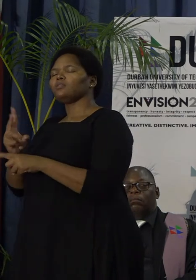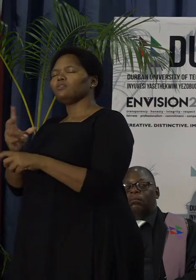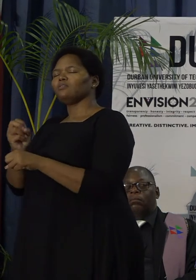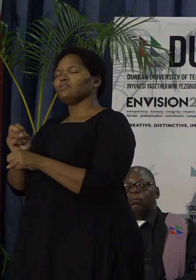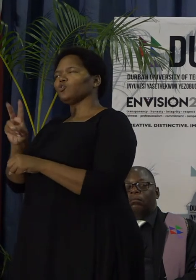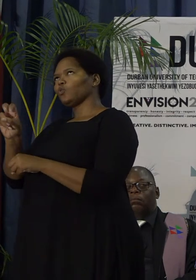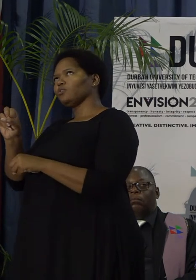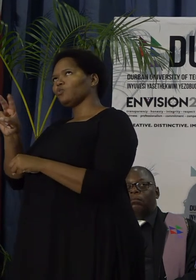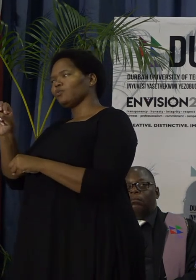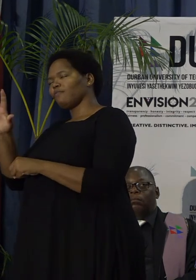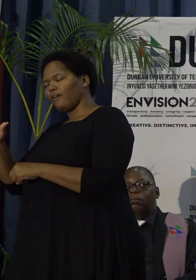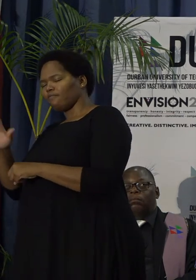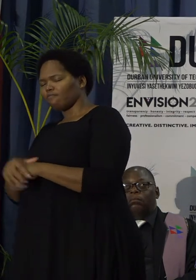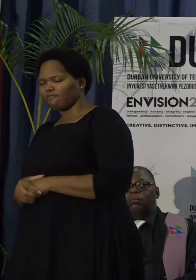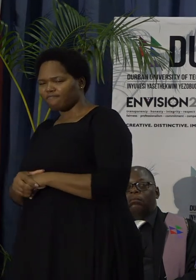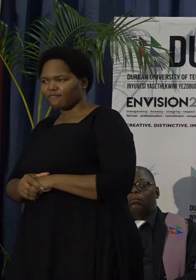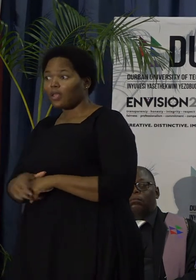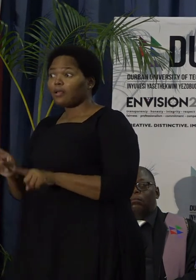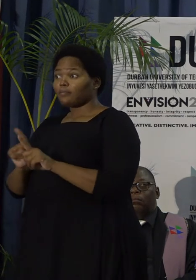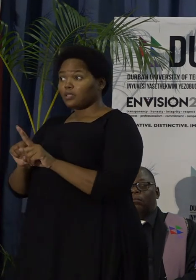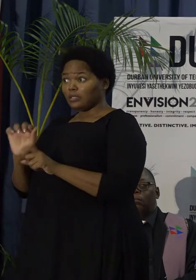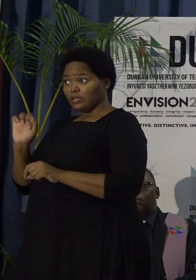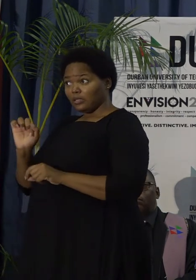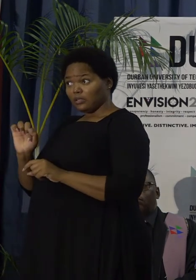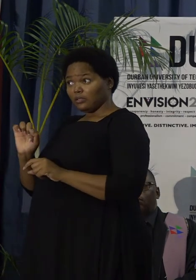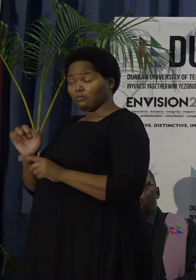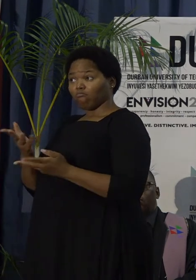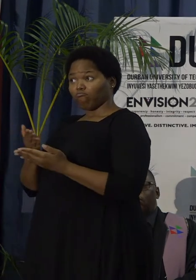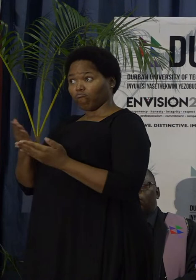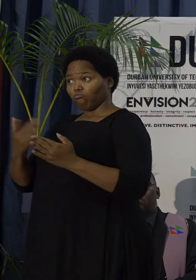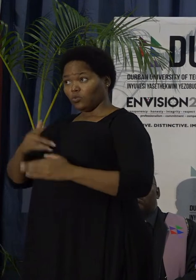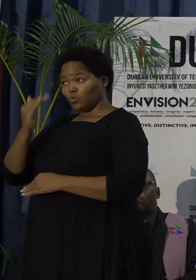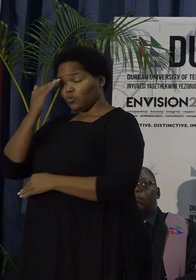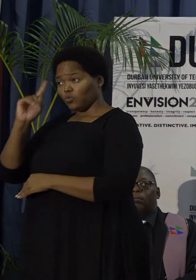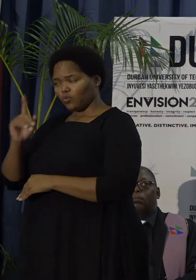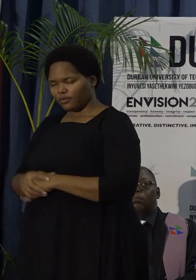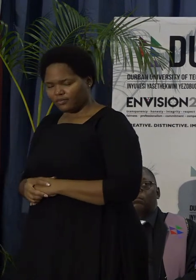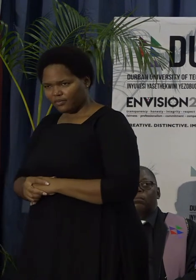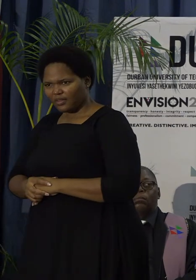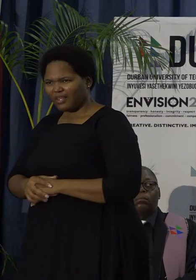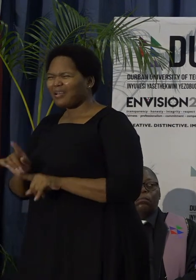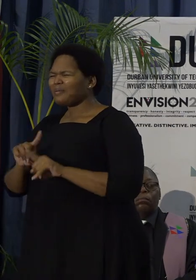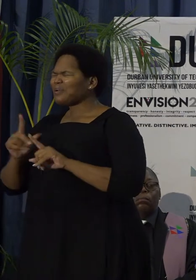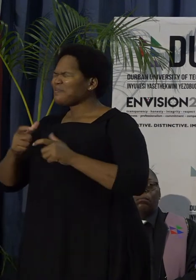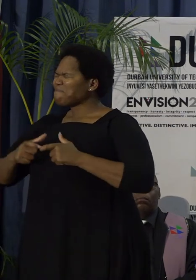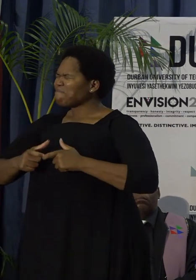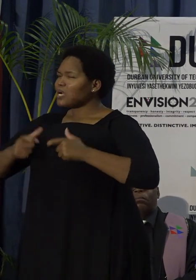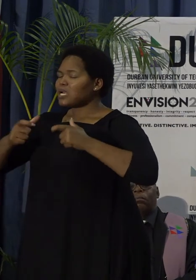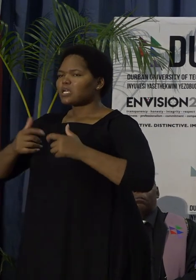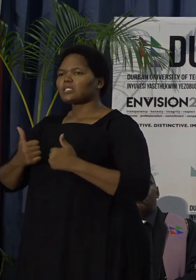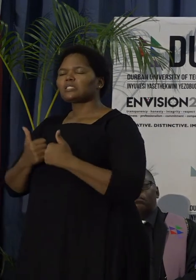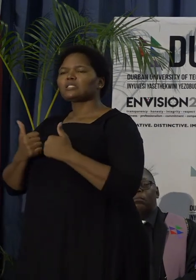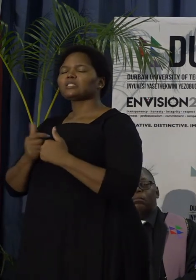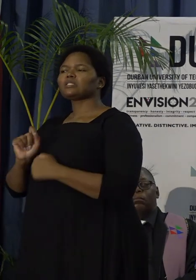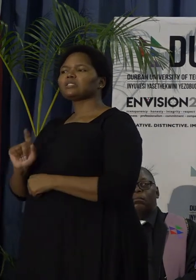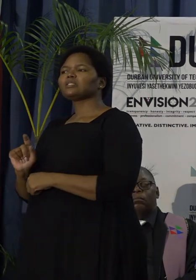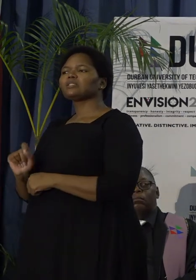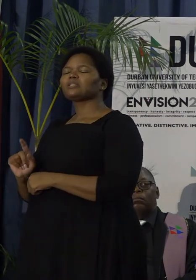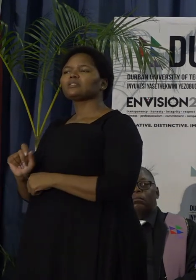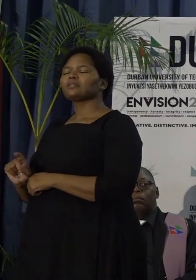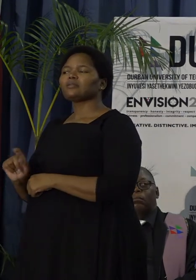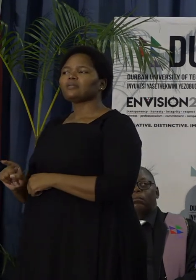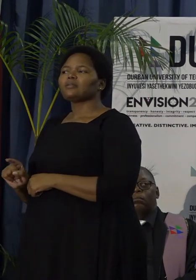Of course, as you are aware, one of the biggest challenges that has led to